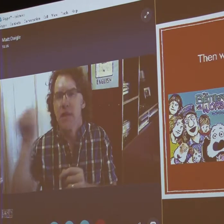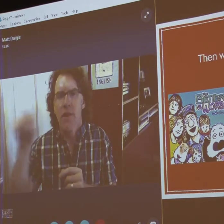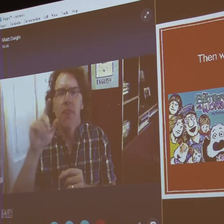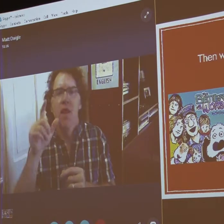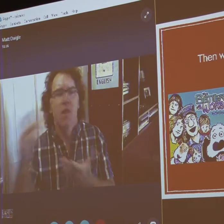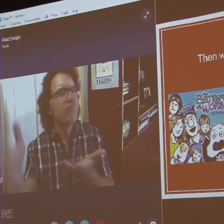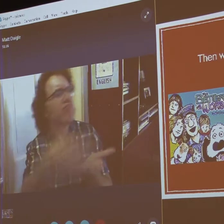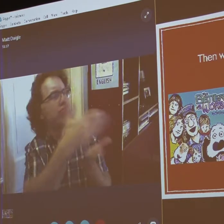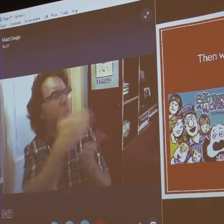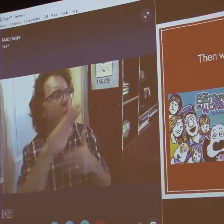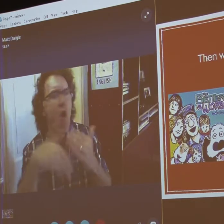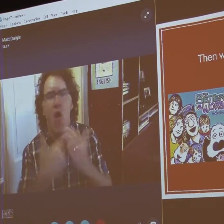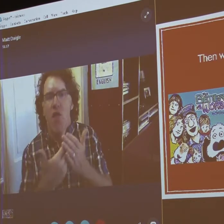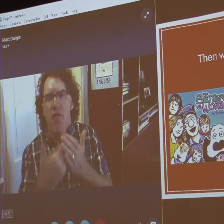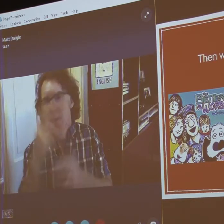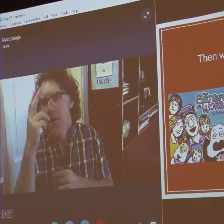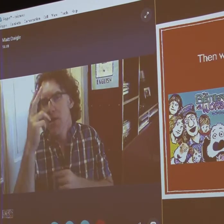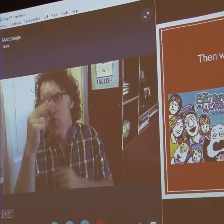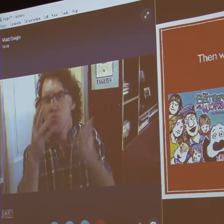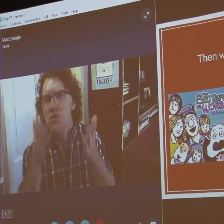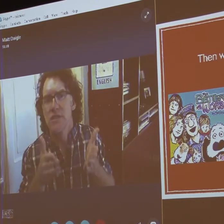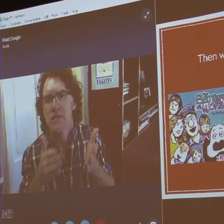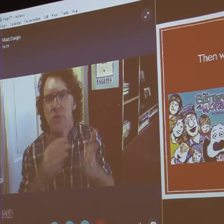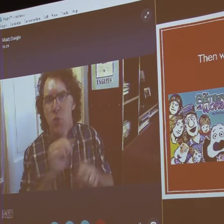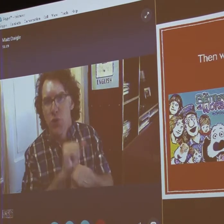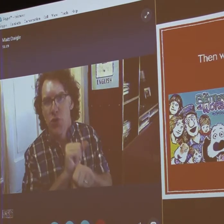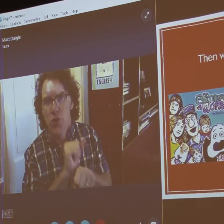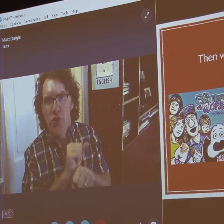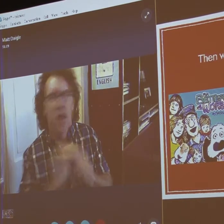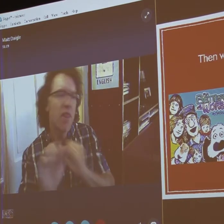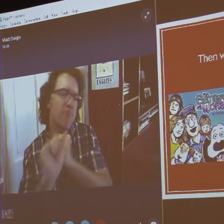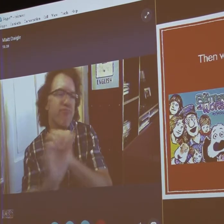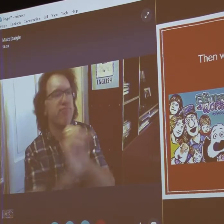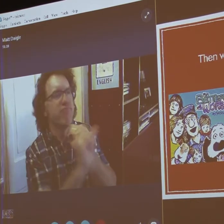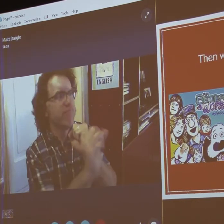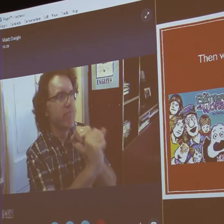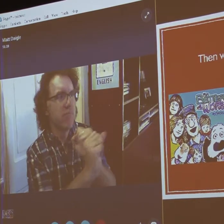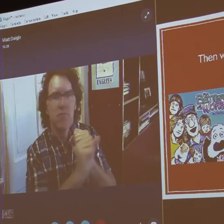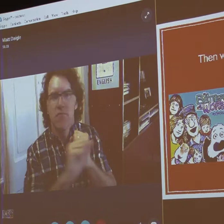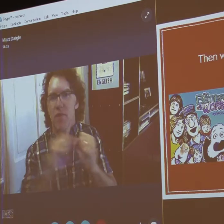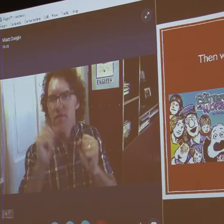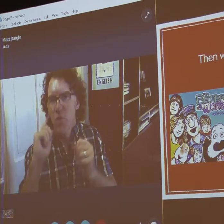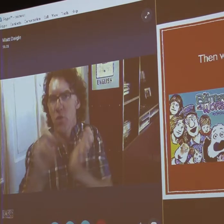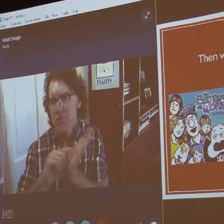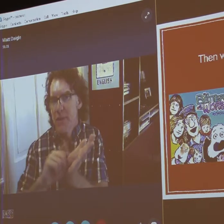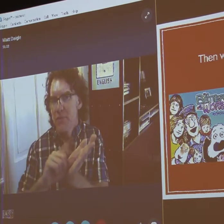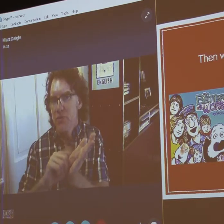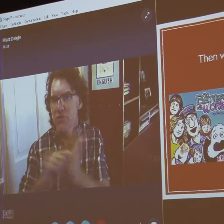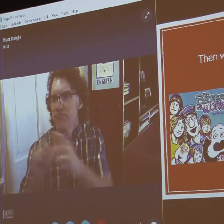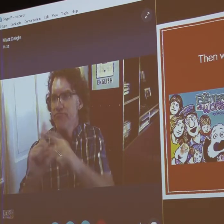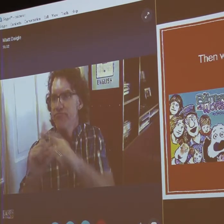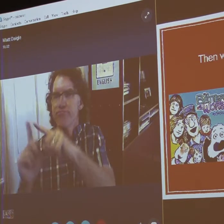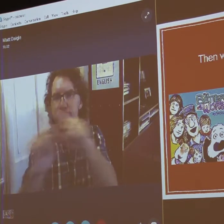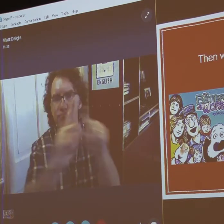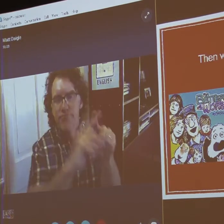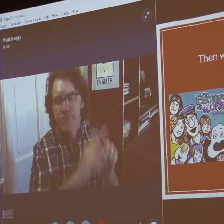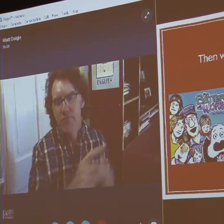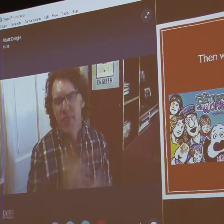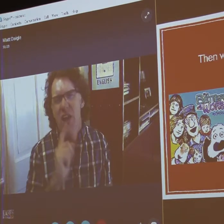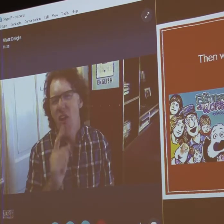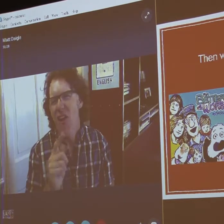A syndication is when a particular